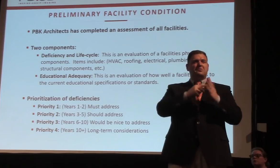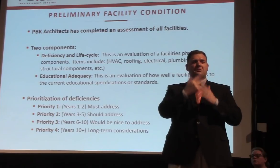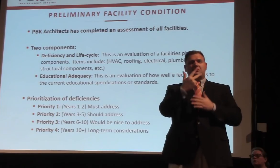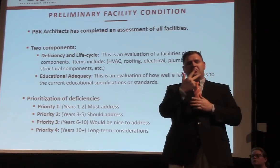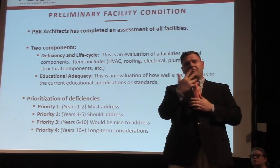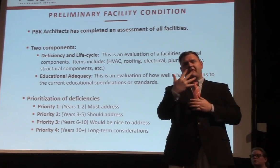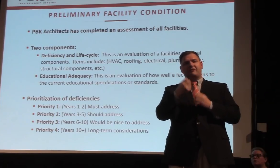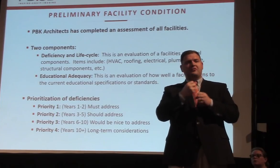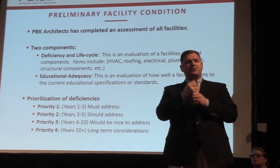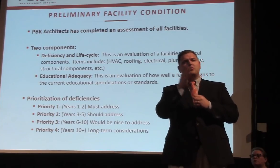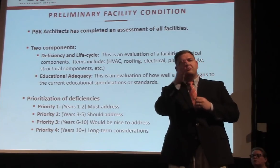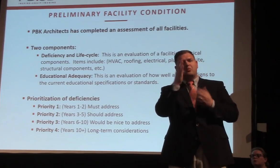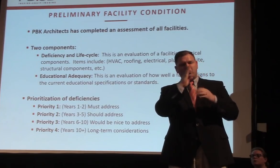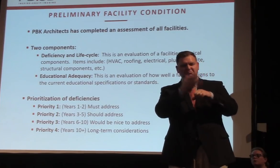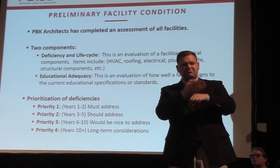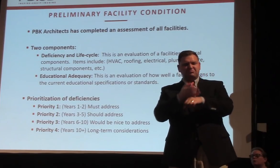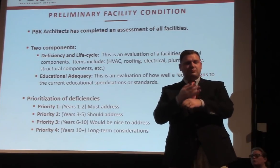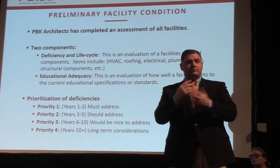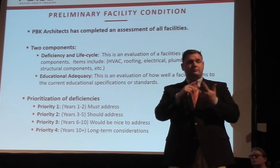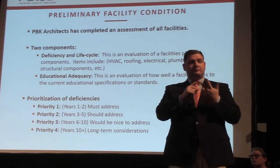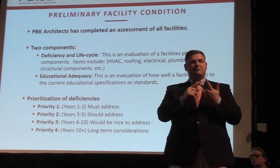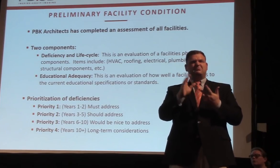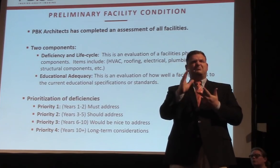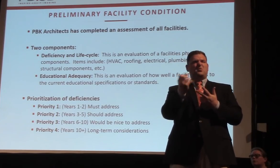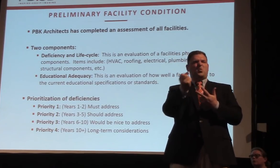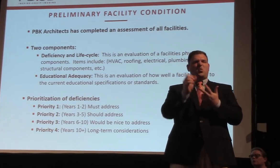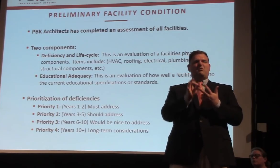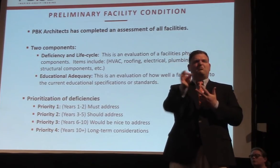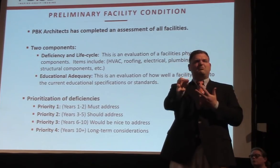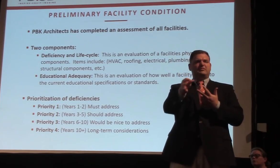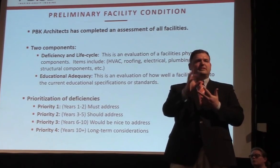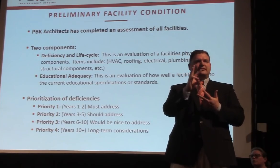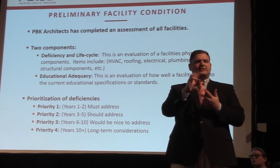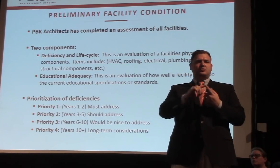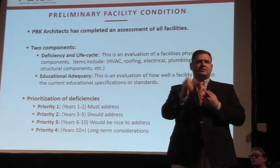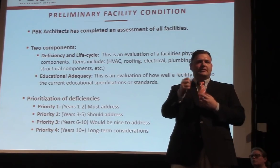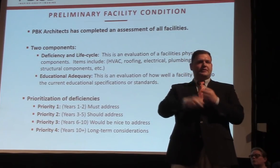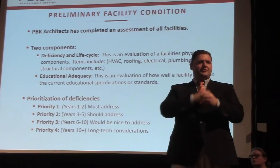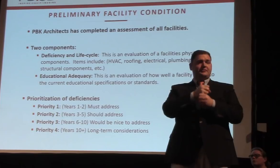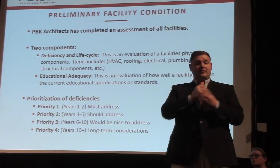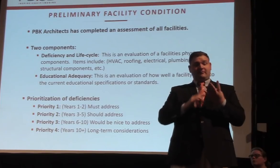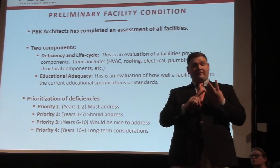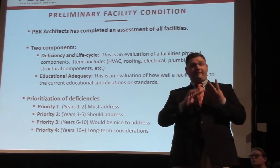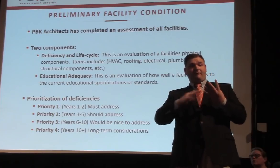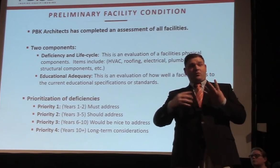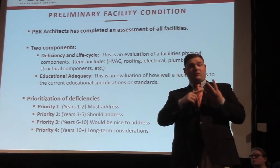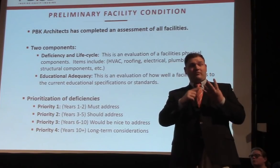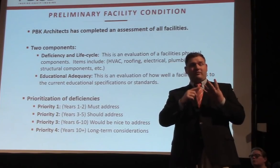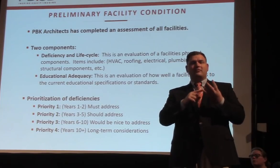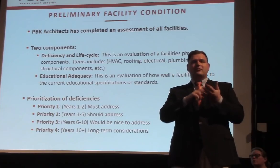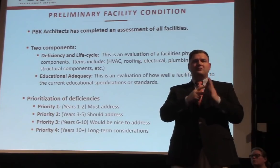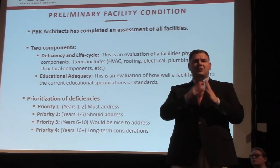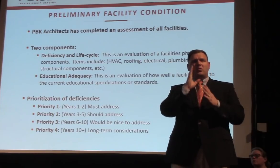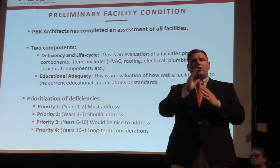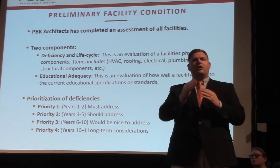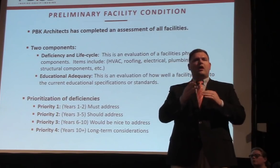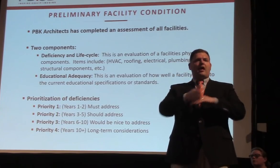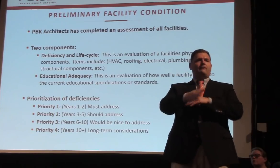three would be issues that would kind of come due in those years six to ten. And then priority four would be those longer-term considerations beyond year ten.